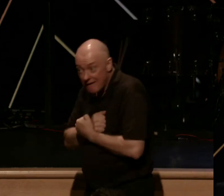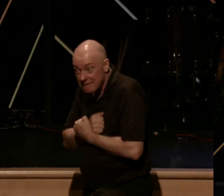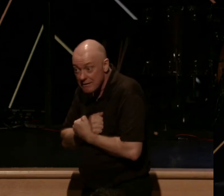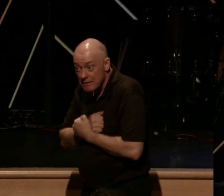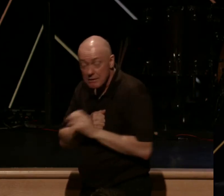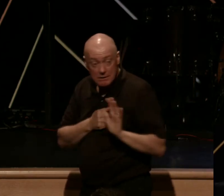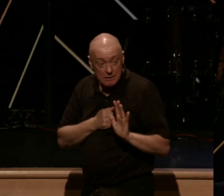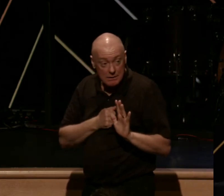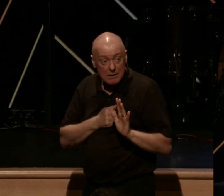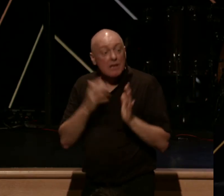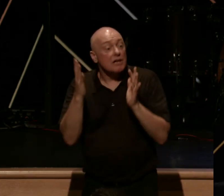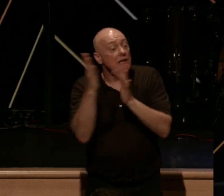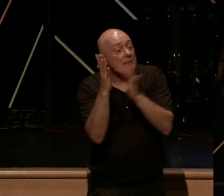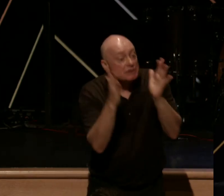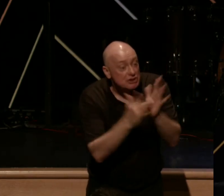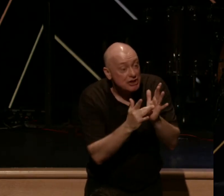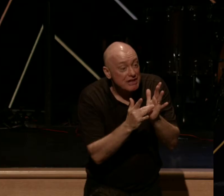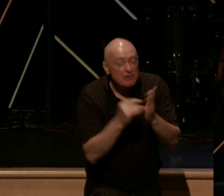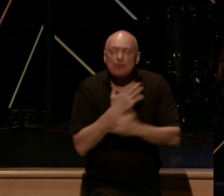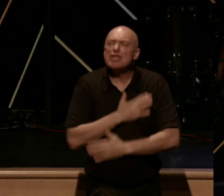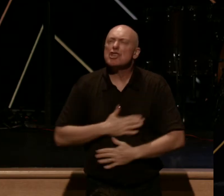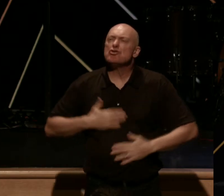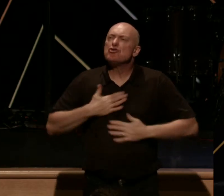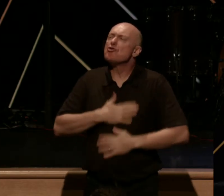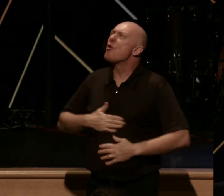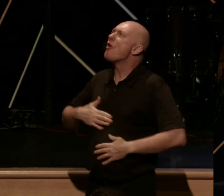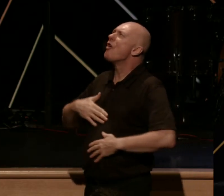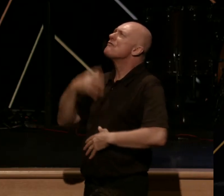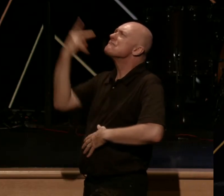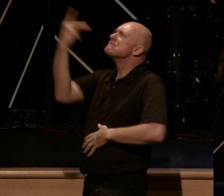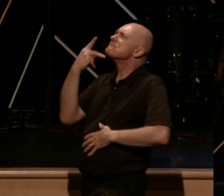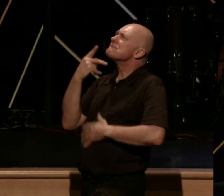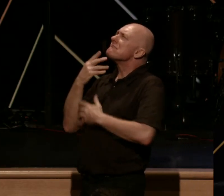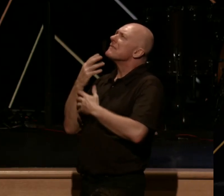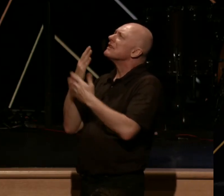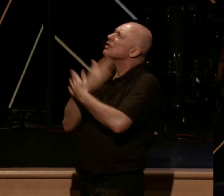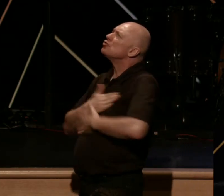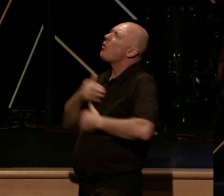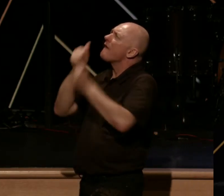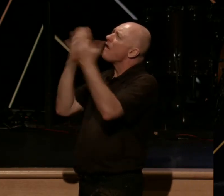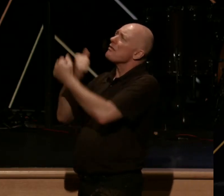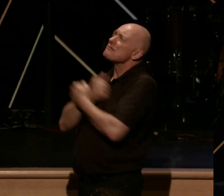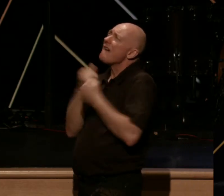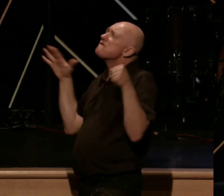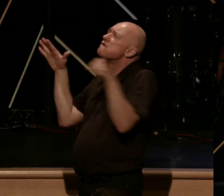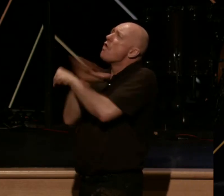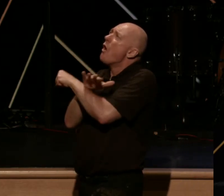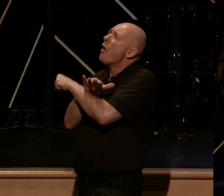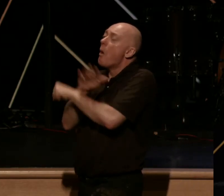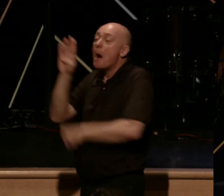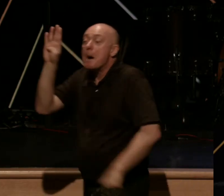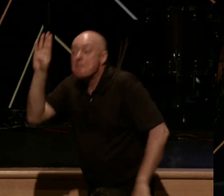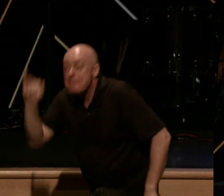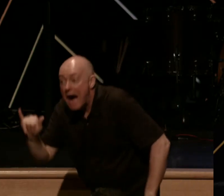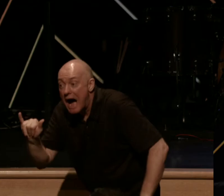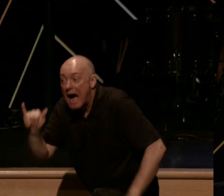Jesus, he enjoyed his Father's love to the full by keeping his